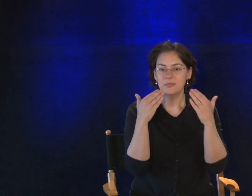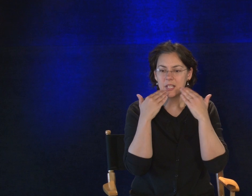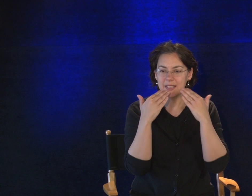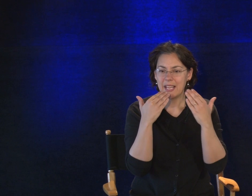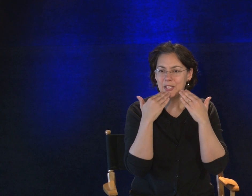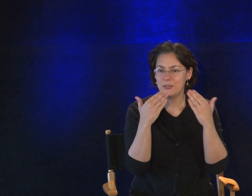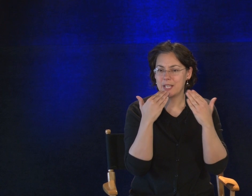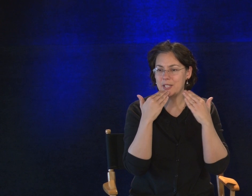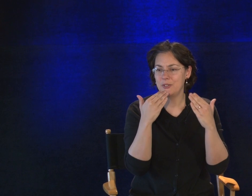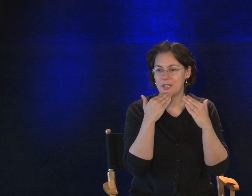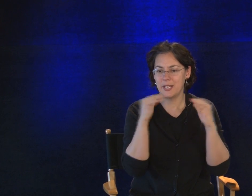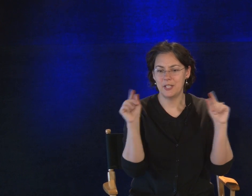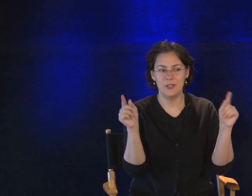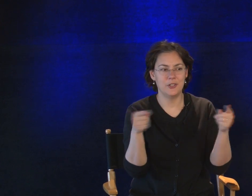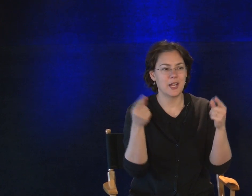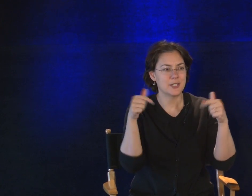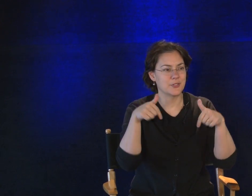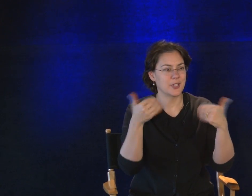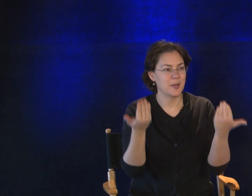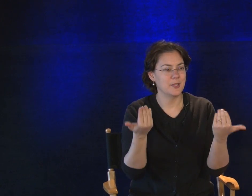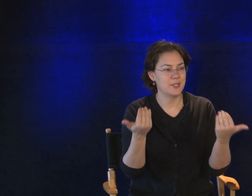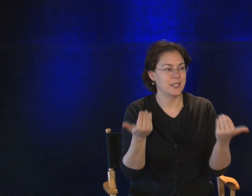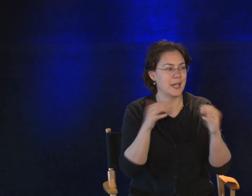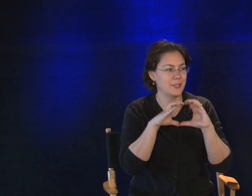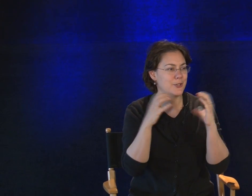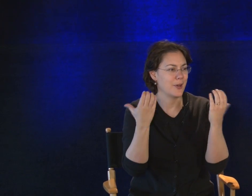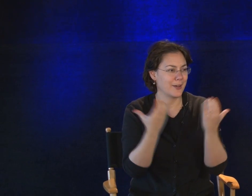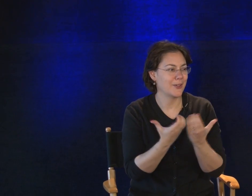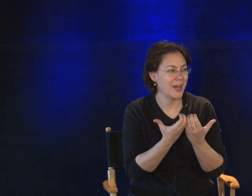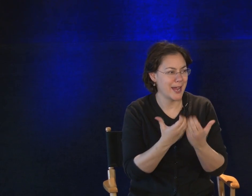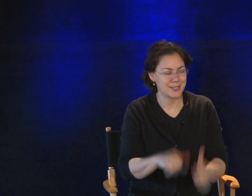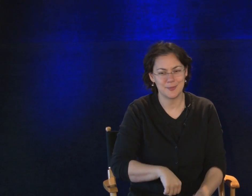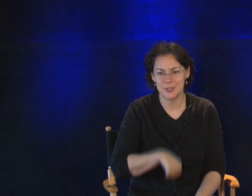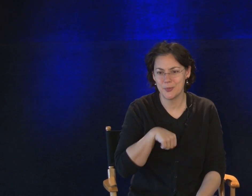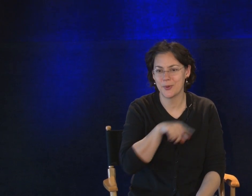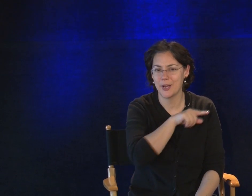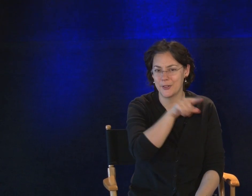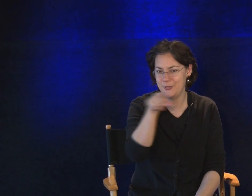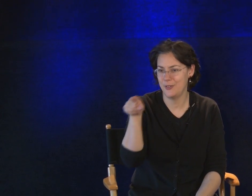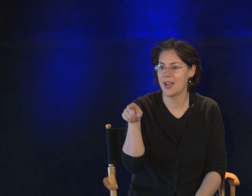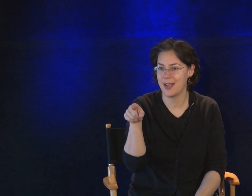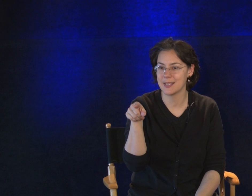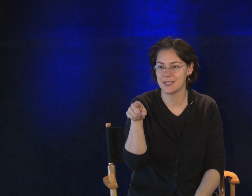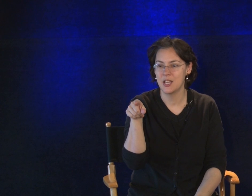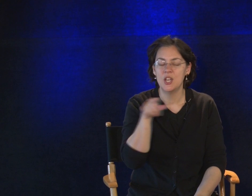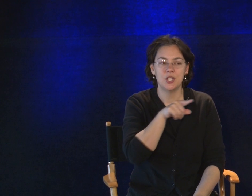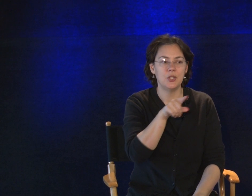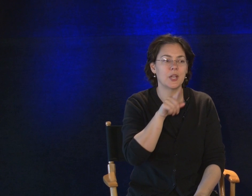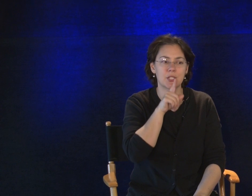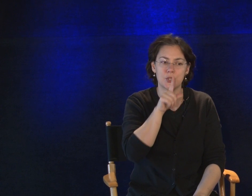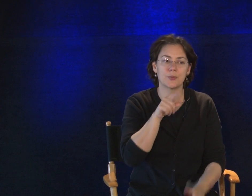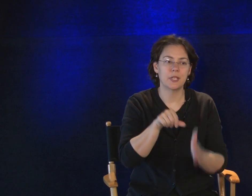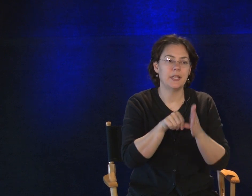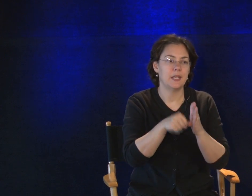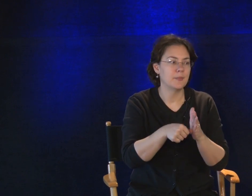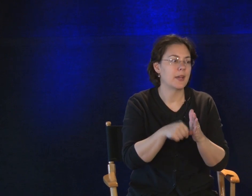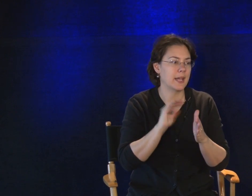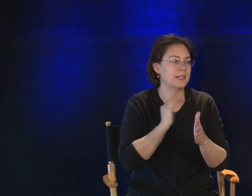Thank you, thank you, thank you, you guys for coming today to our class. I'm so proud of you guys. You guys are really impacting